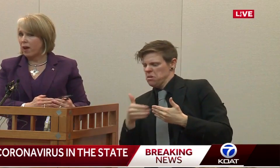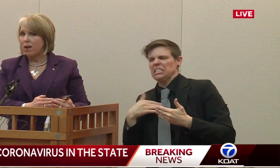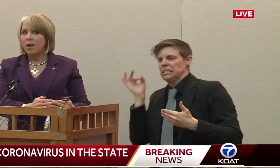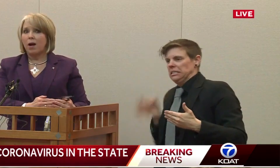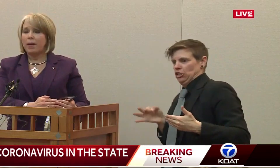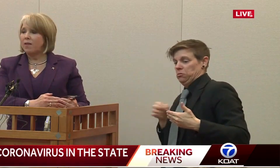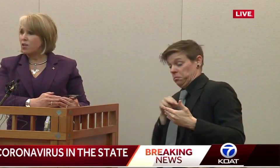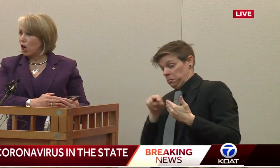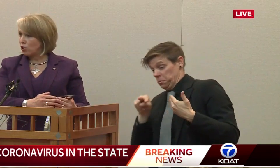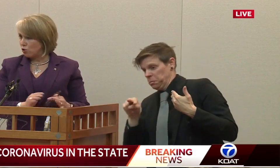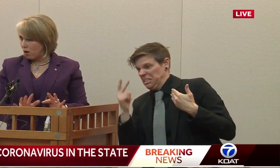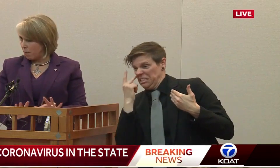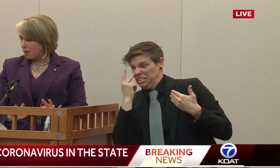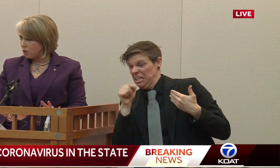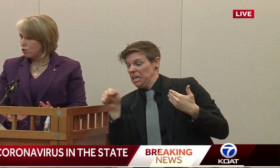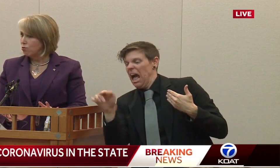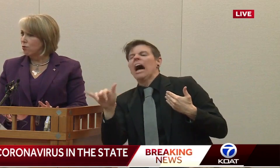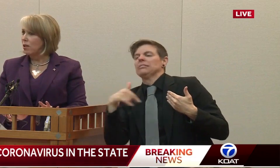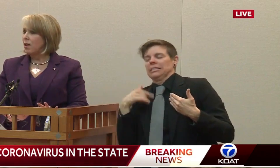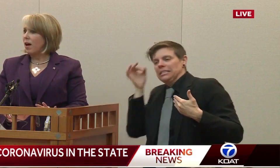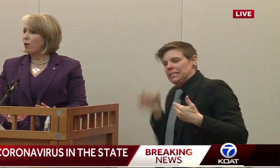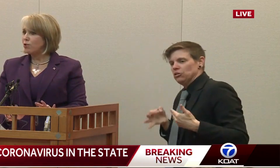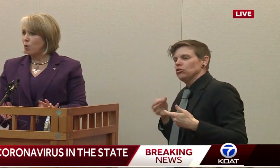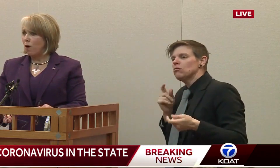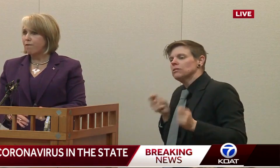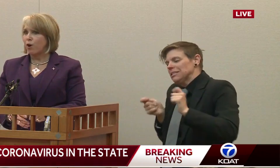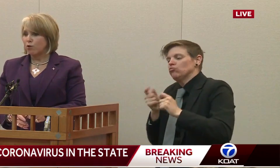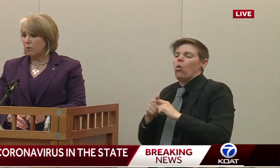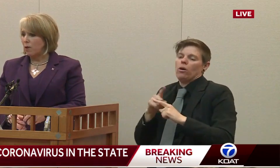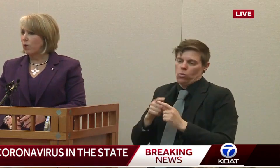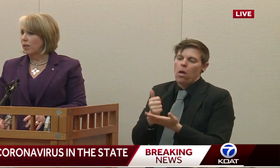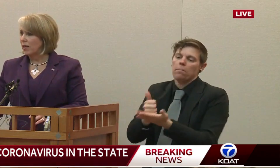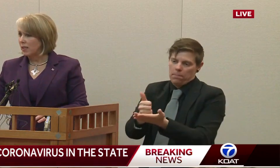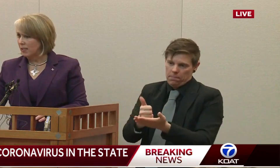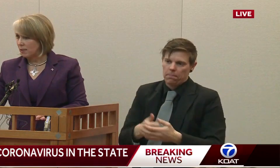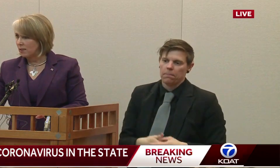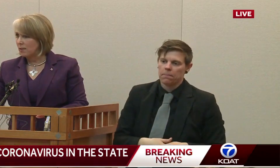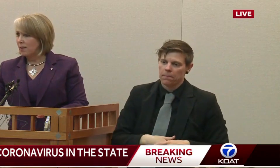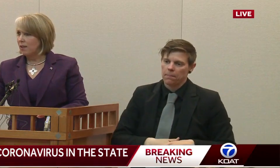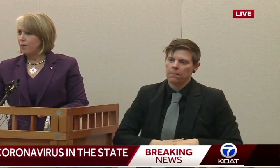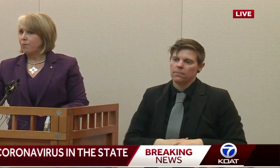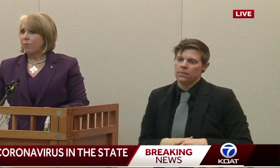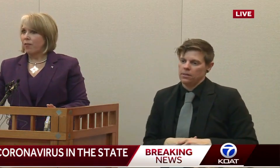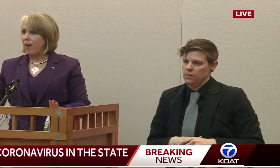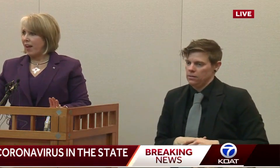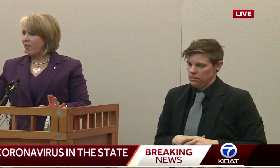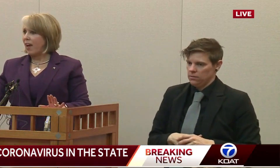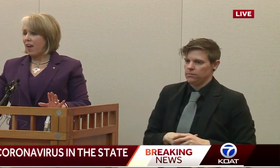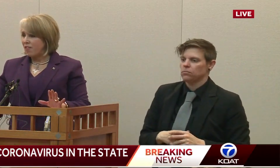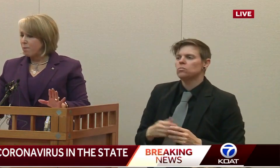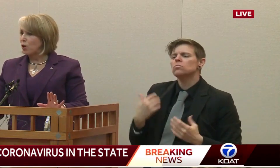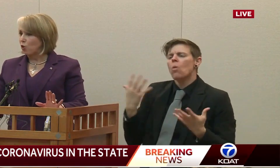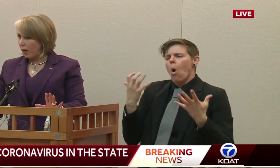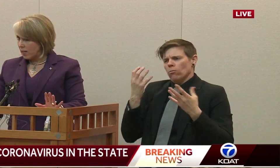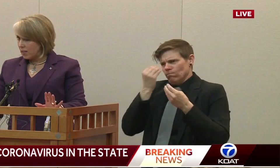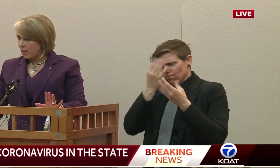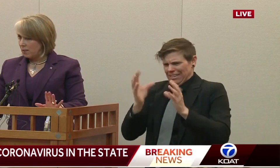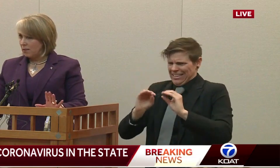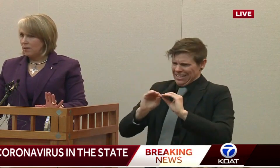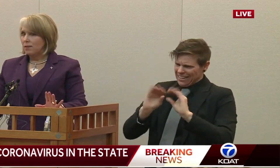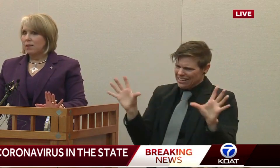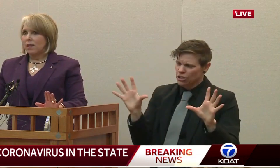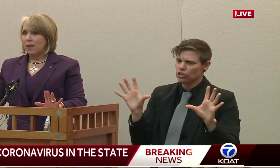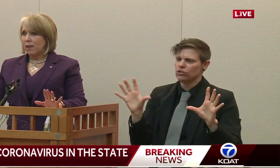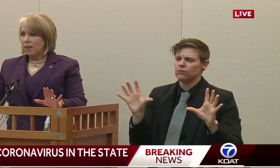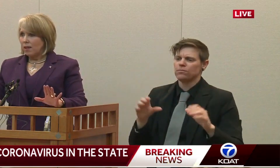you know about that. I'm going to have the doctor talk about the school. I also want folks to be really clear that, and they've been great.